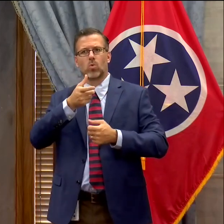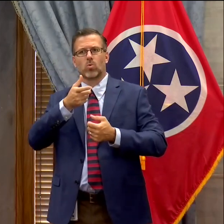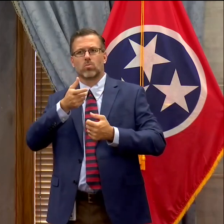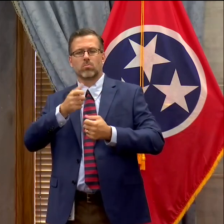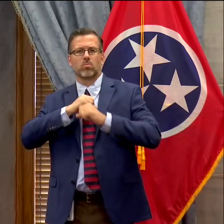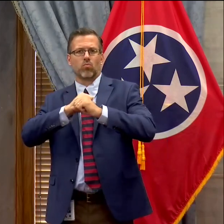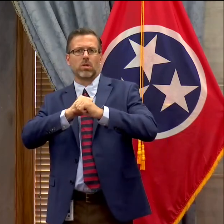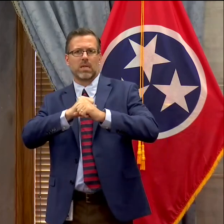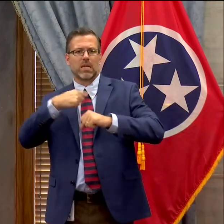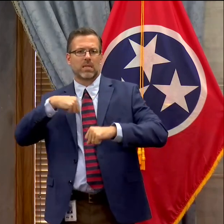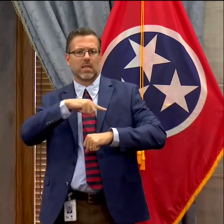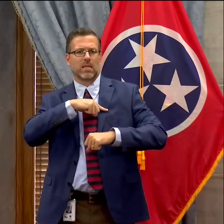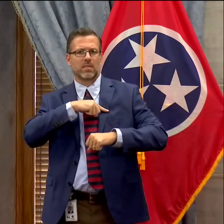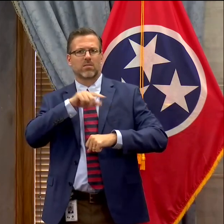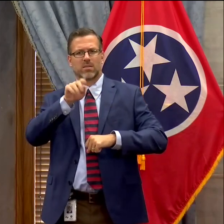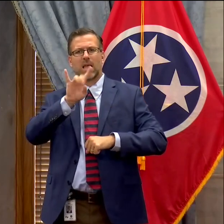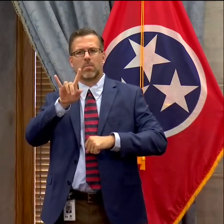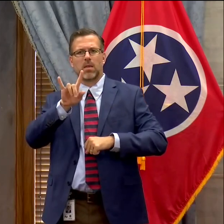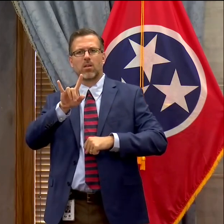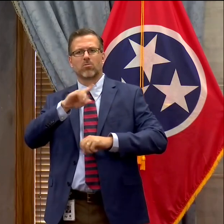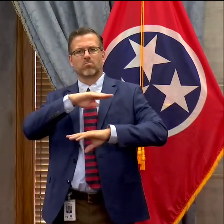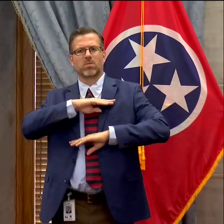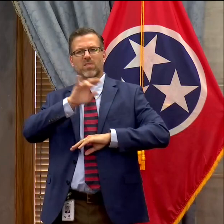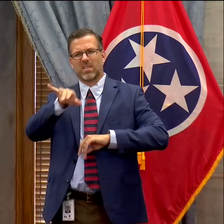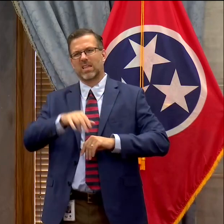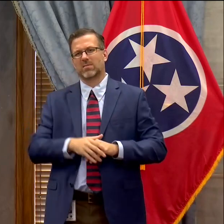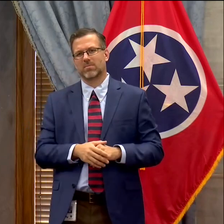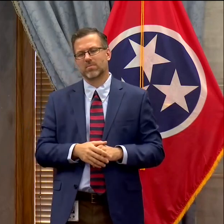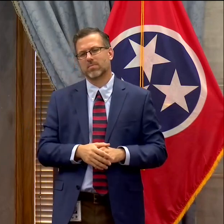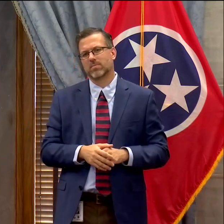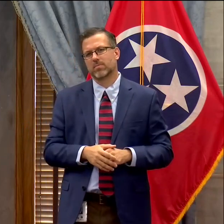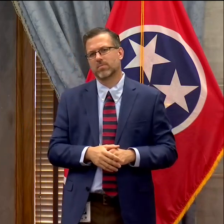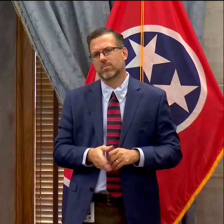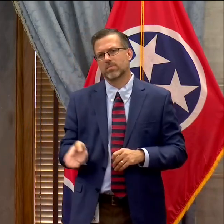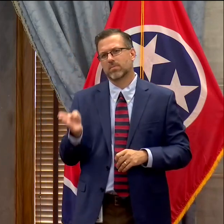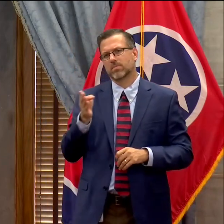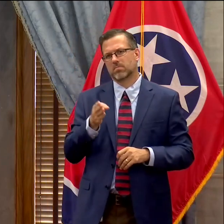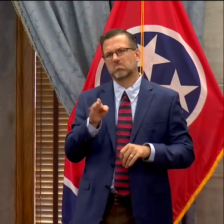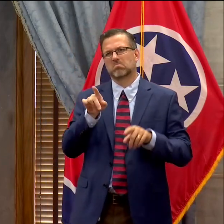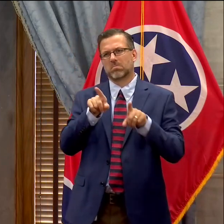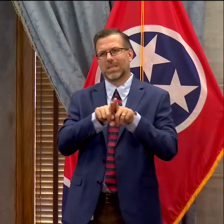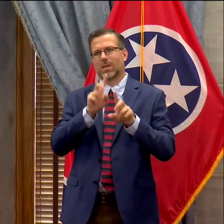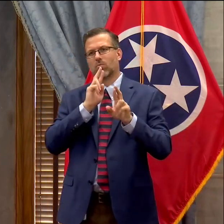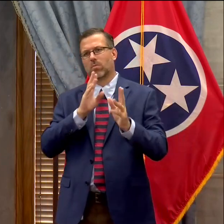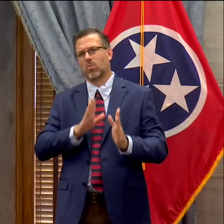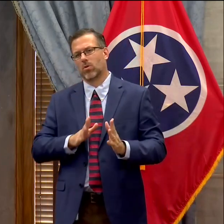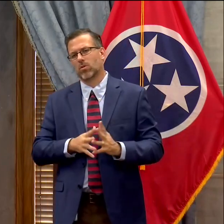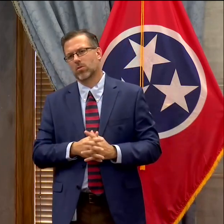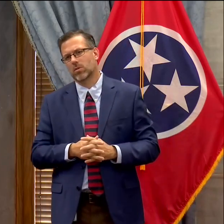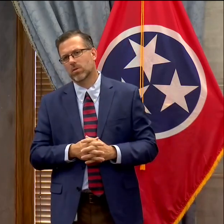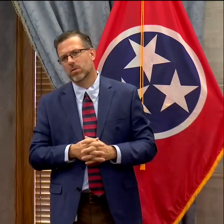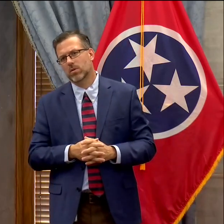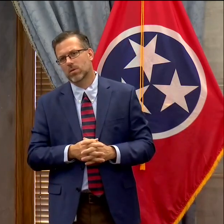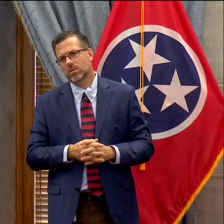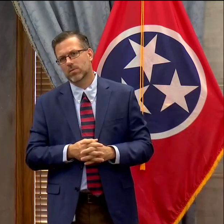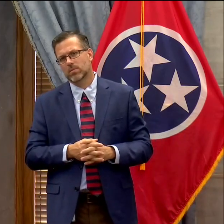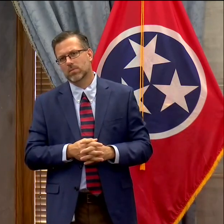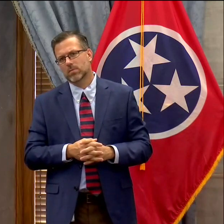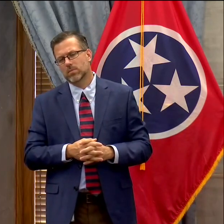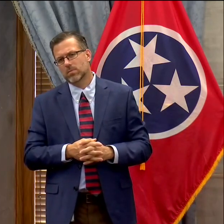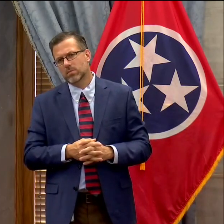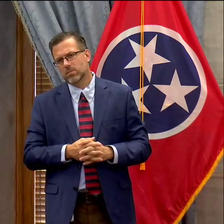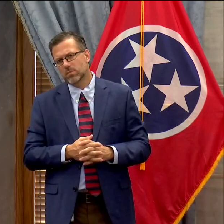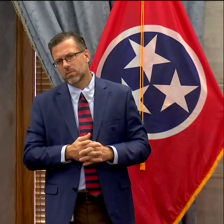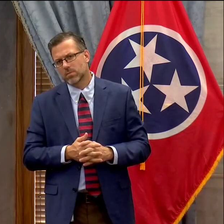So I think this bill accomplishes that. And also on a different note, both Oklahoma and South Carolina have